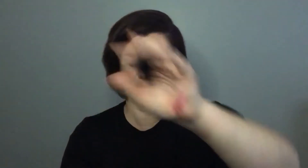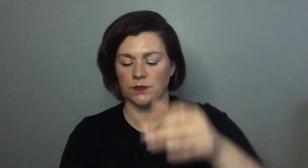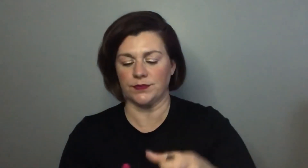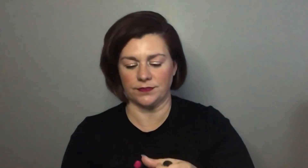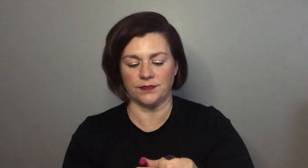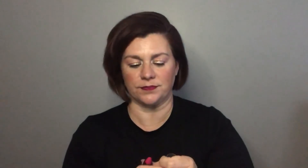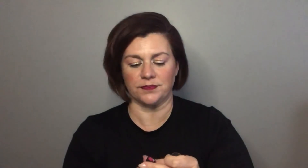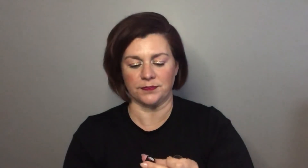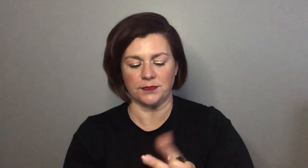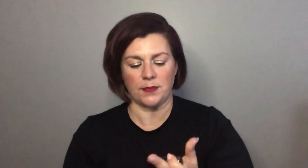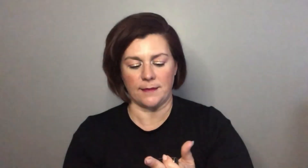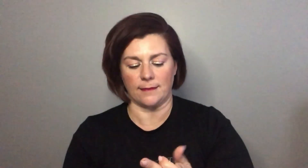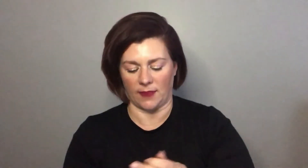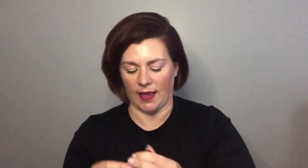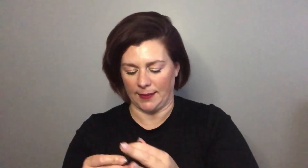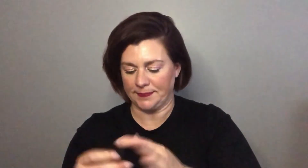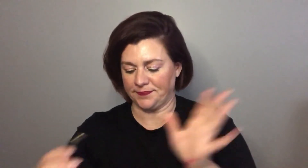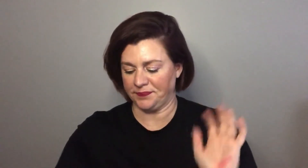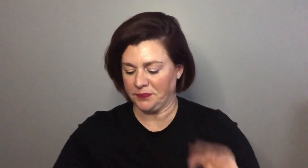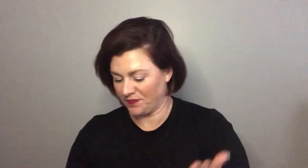yeah mm-hmm